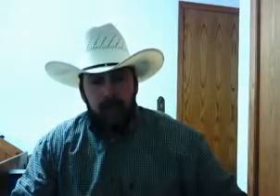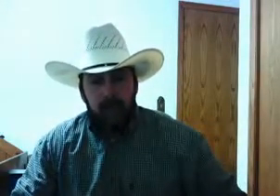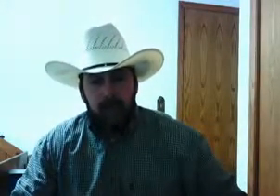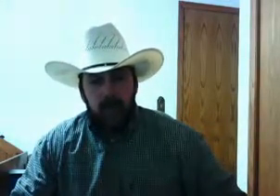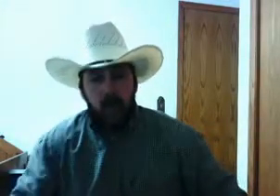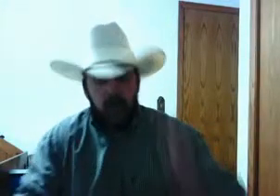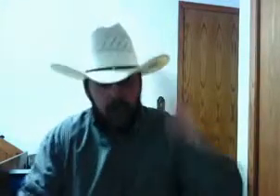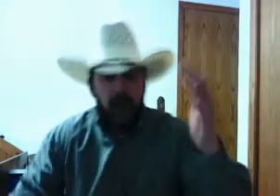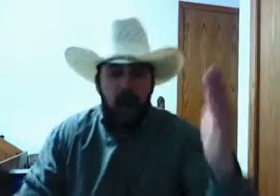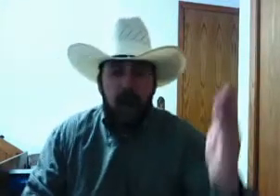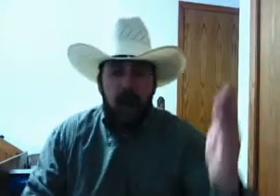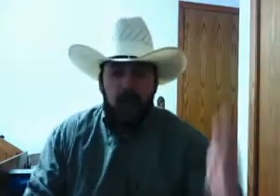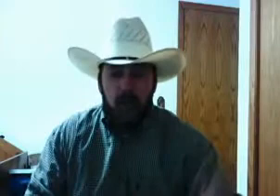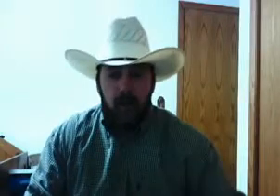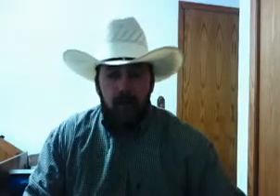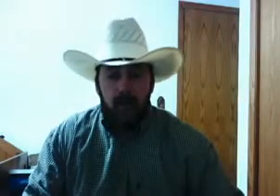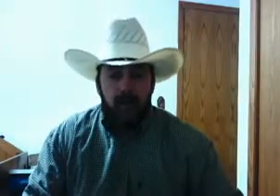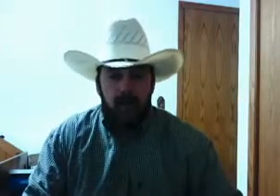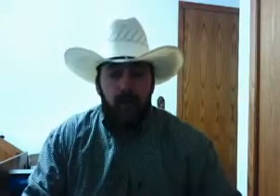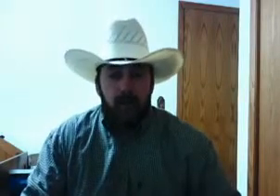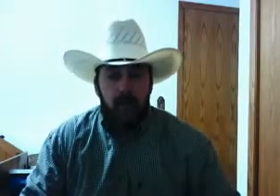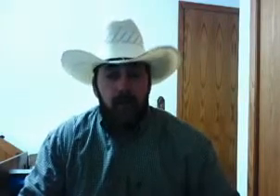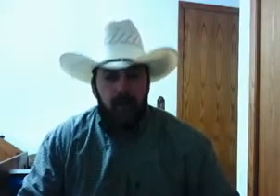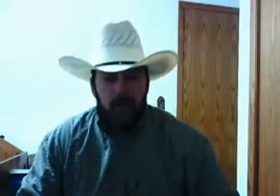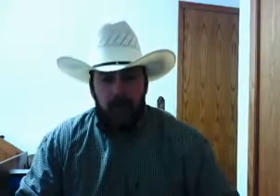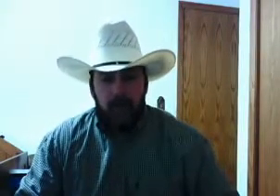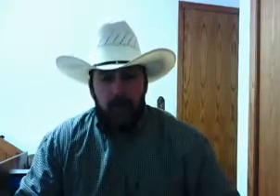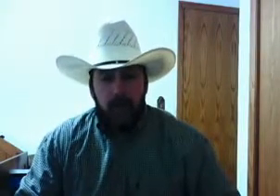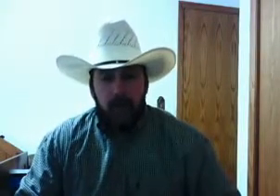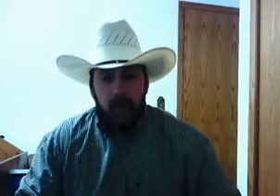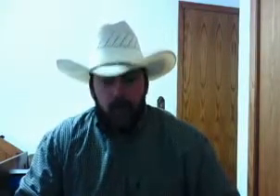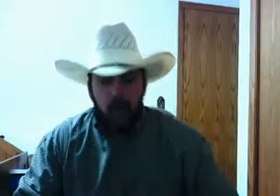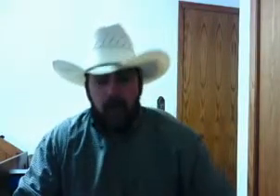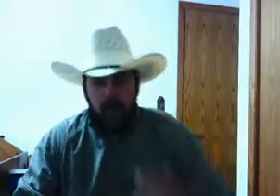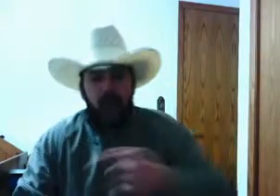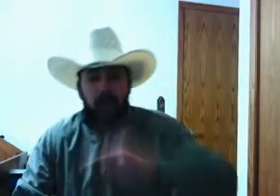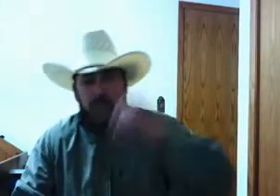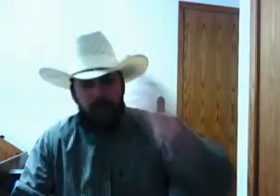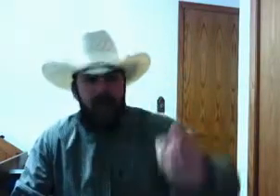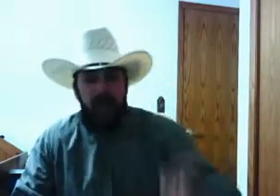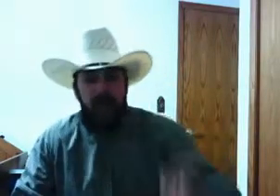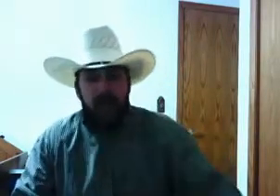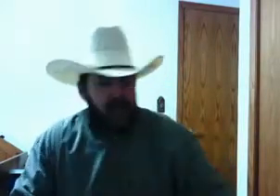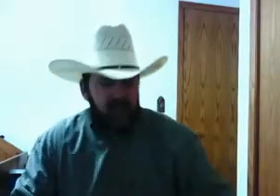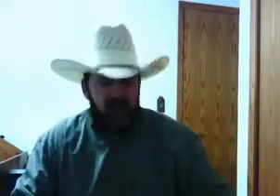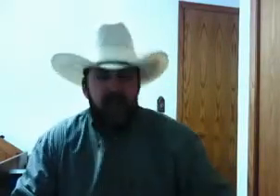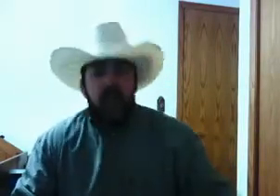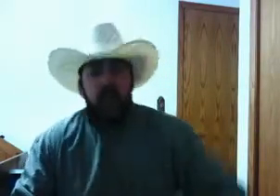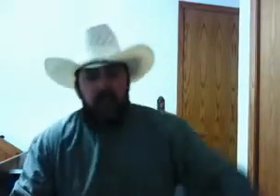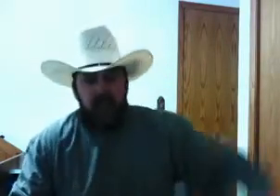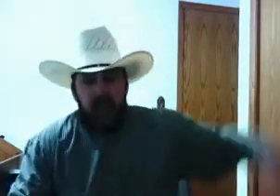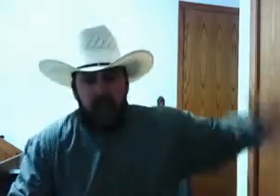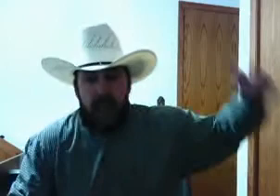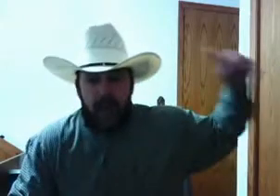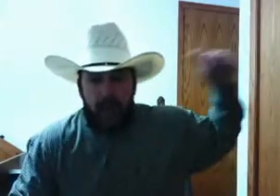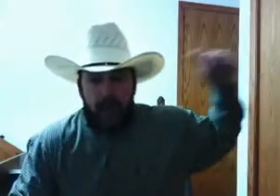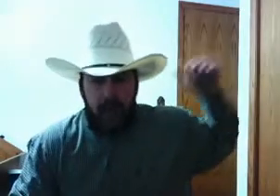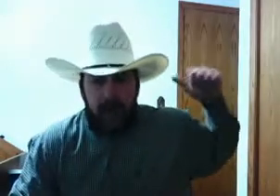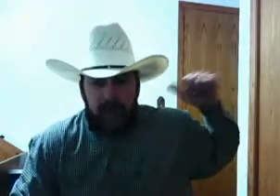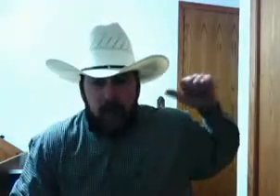You are supposed to honor your father and your mother. You are supposed to respect them when they say, stay your A-double-S at home.